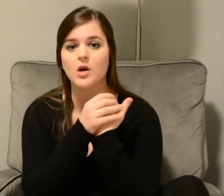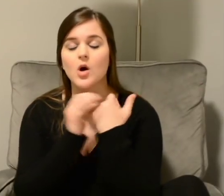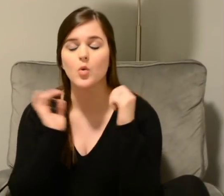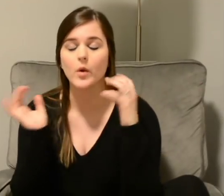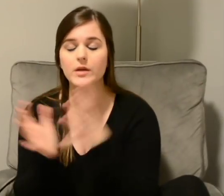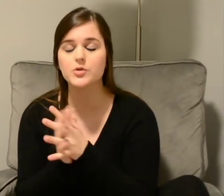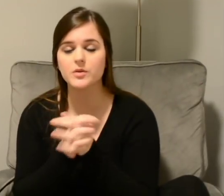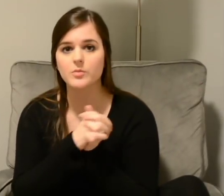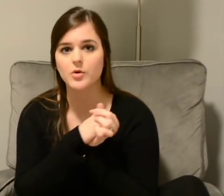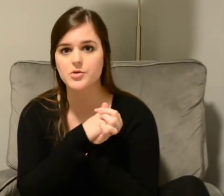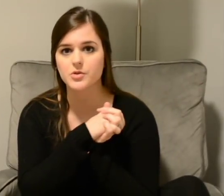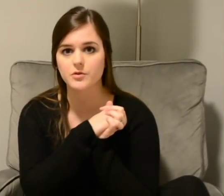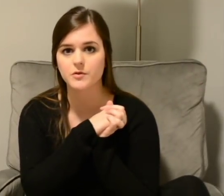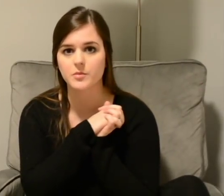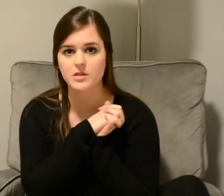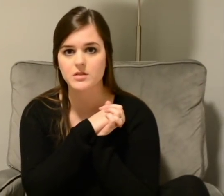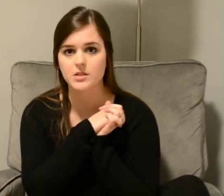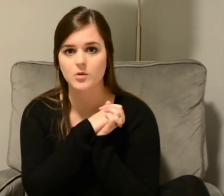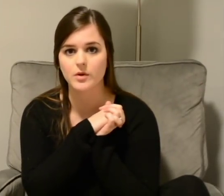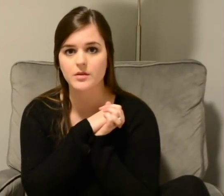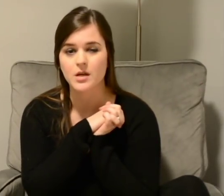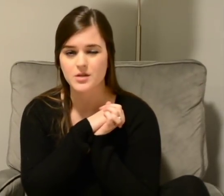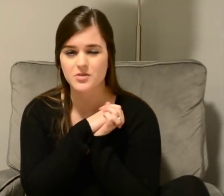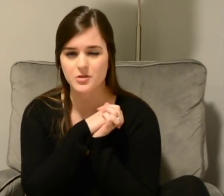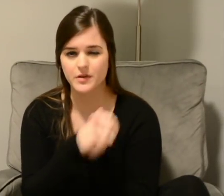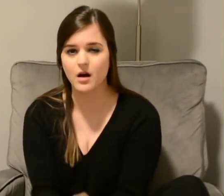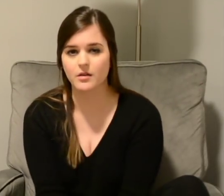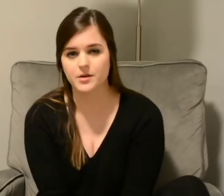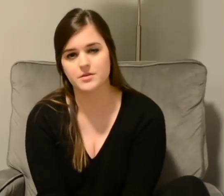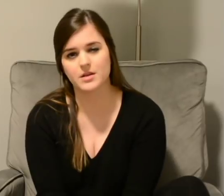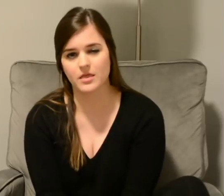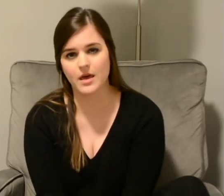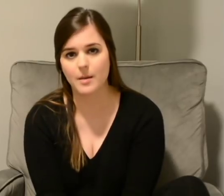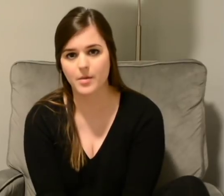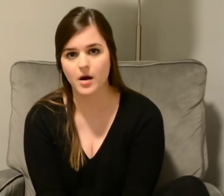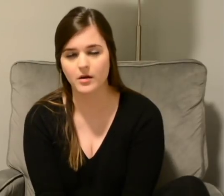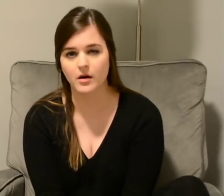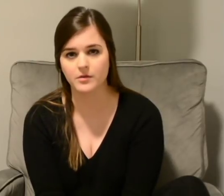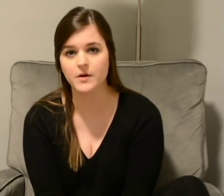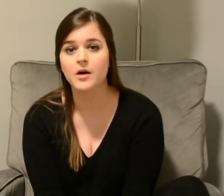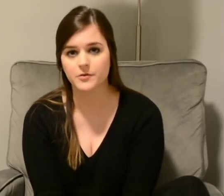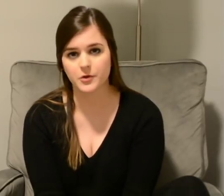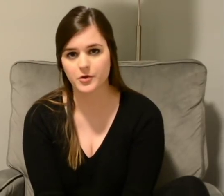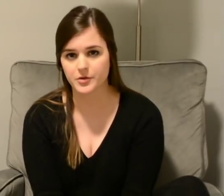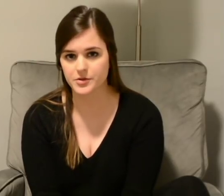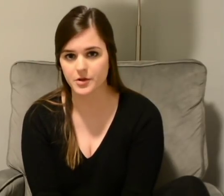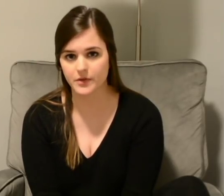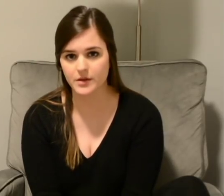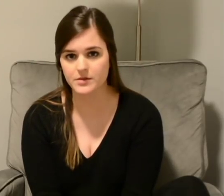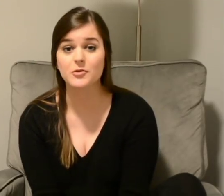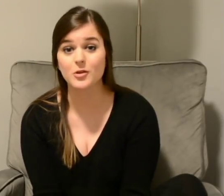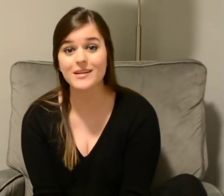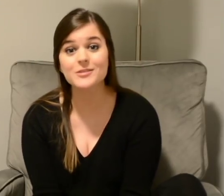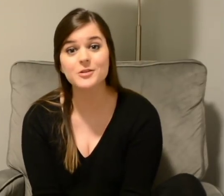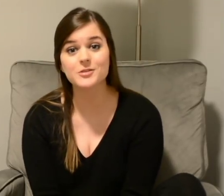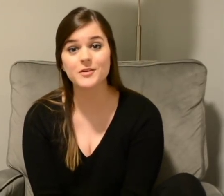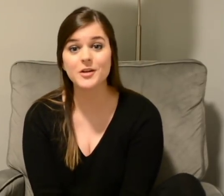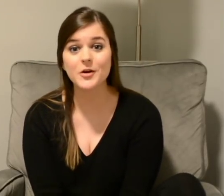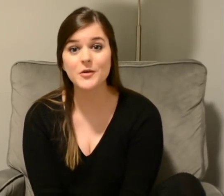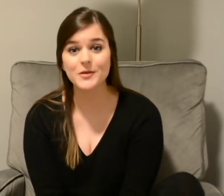way too emotional for me to deal with serving others in that part of funeral service. If you liked this video, you